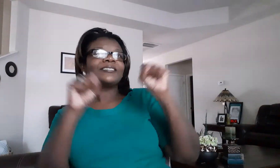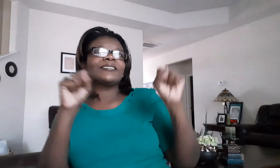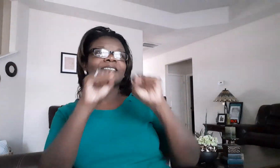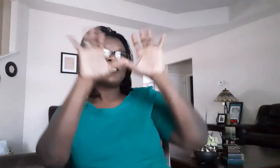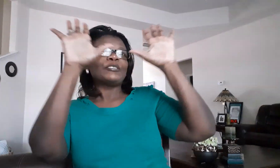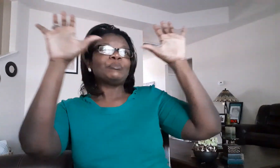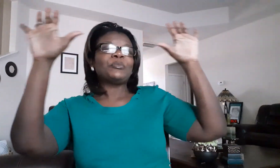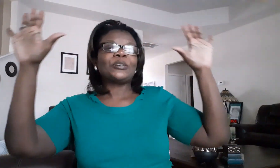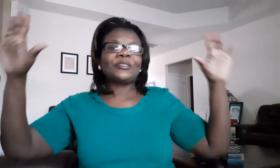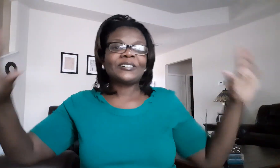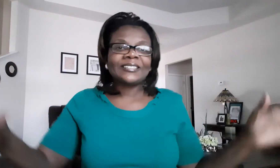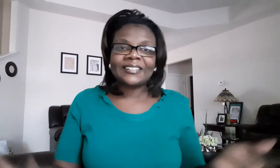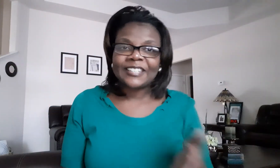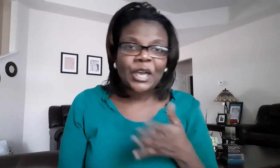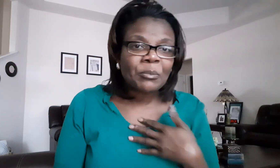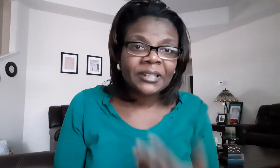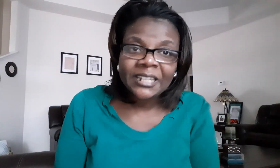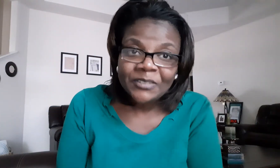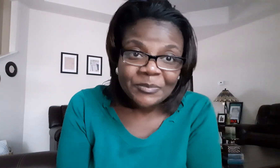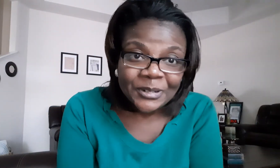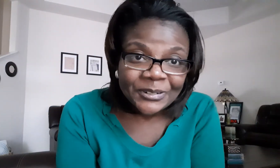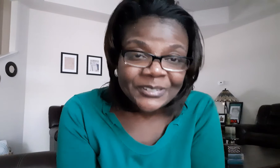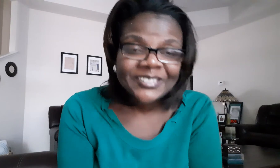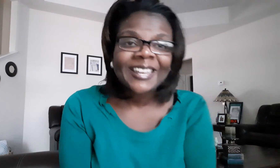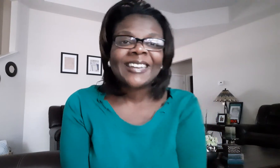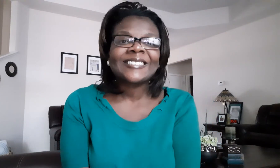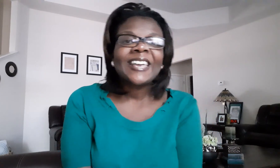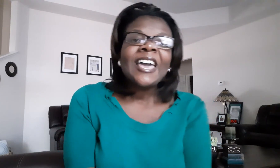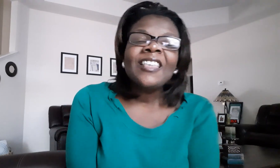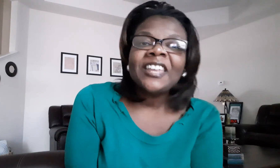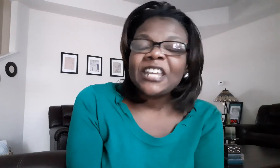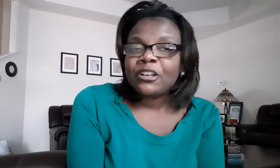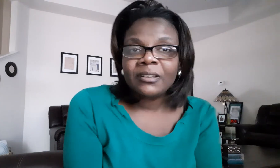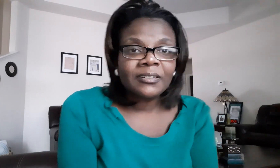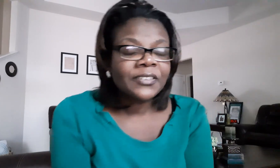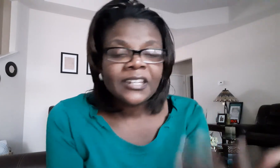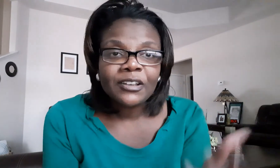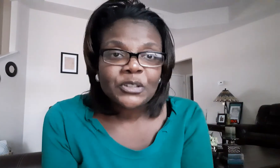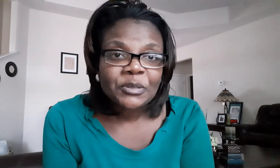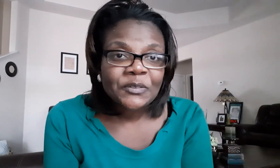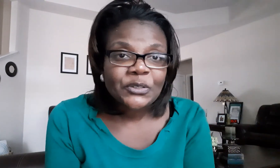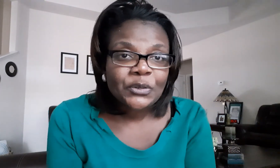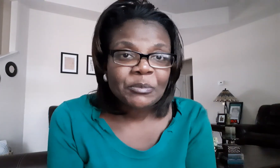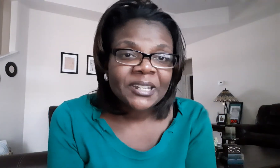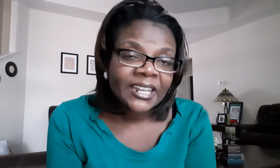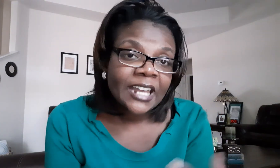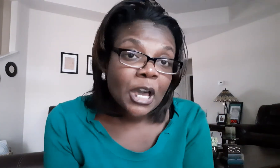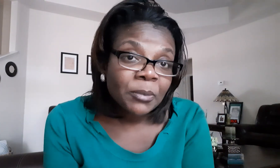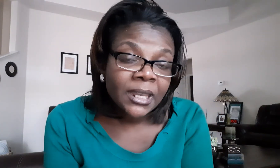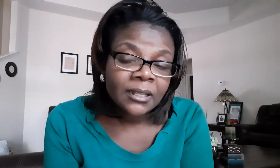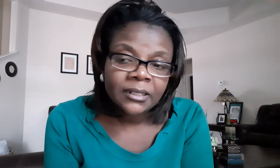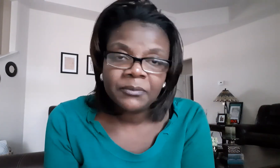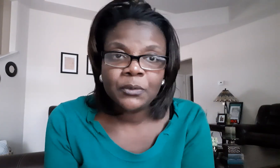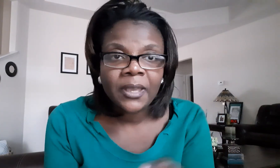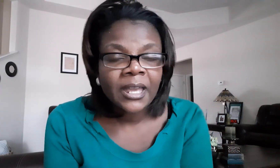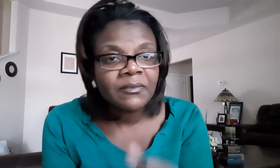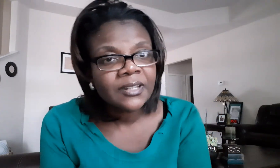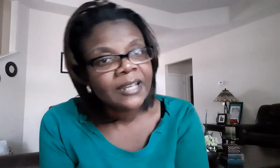miracles miracles because i believe in miracles yes thank y'all good thank y'all so much for joining me again i'm helen if you have not